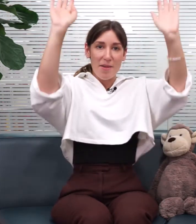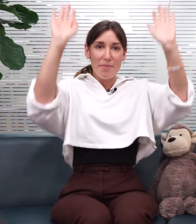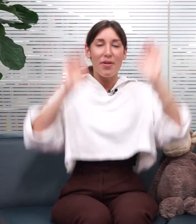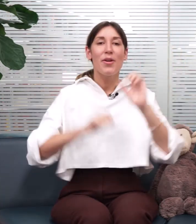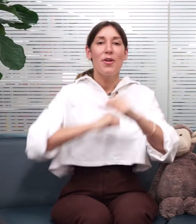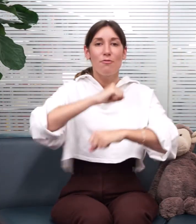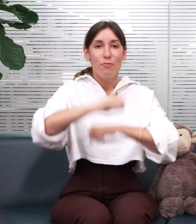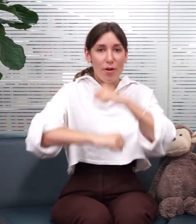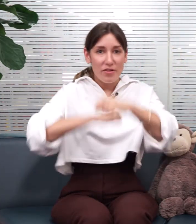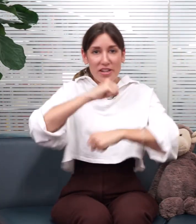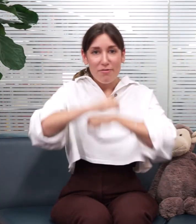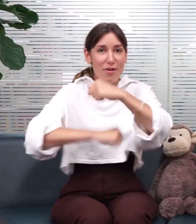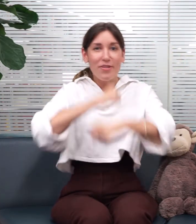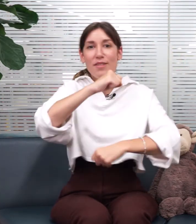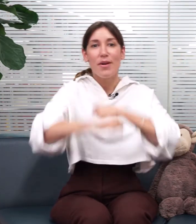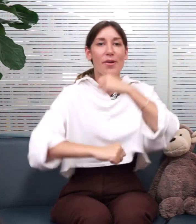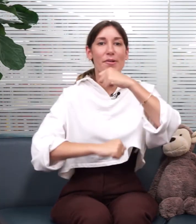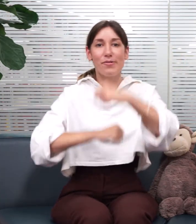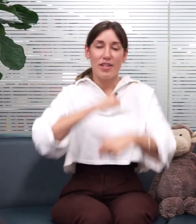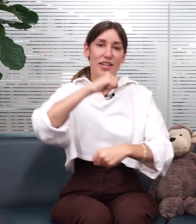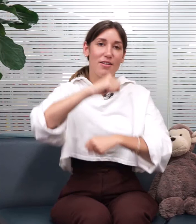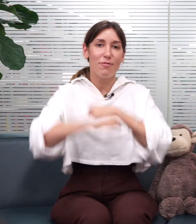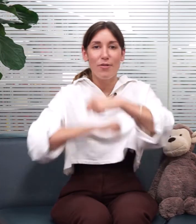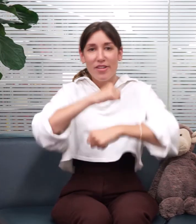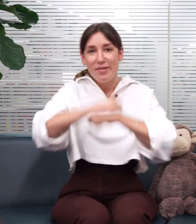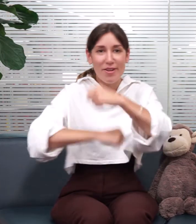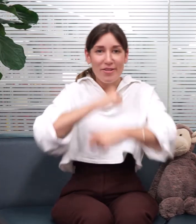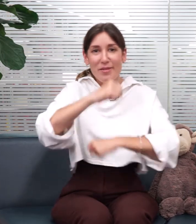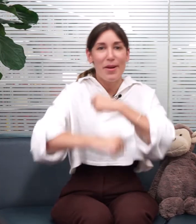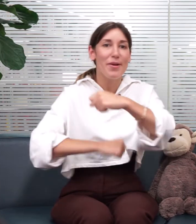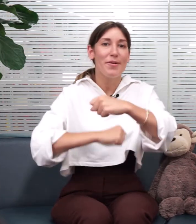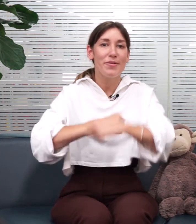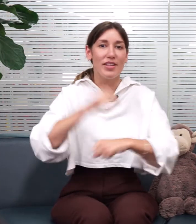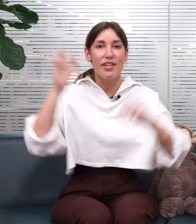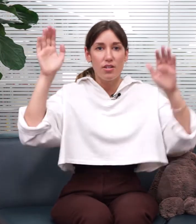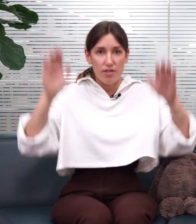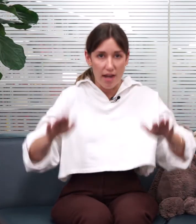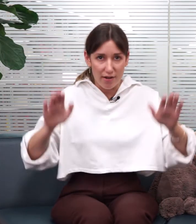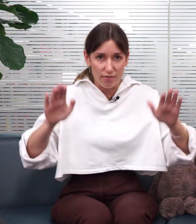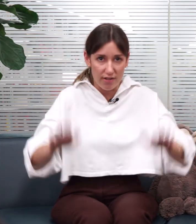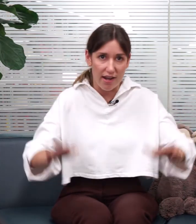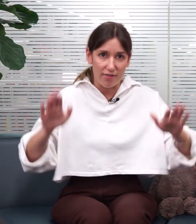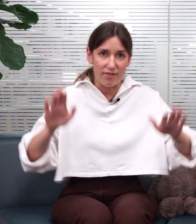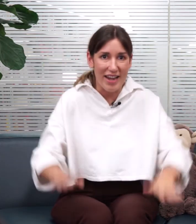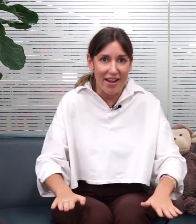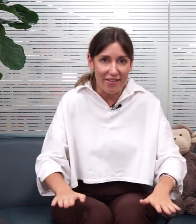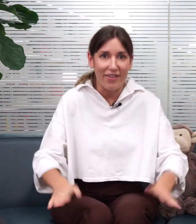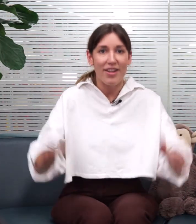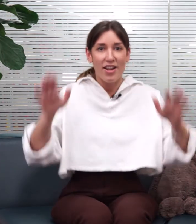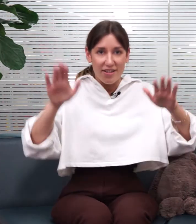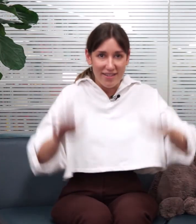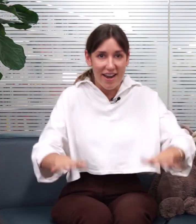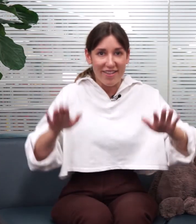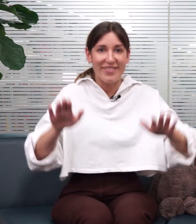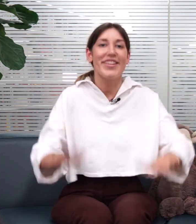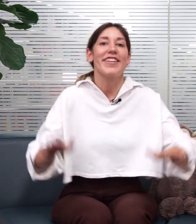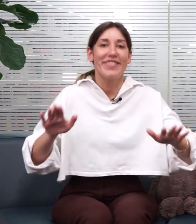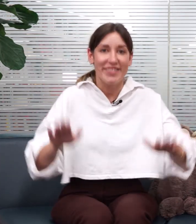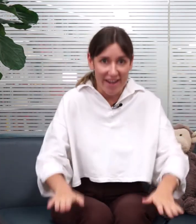Roly roly poly, roly roly poly, down, down, down, down, down, down.